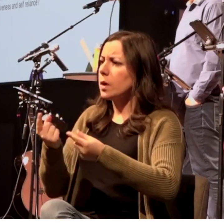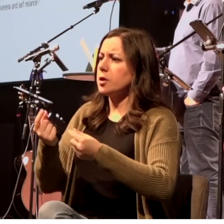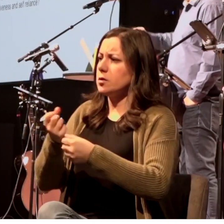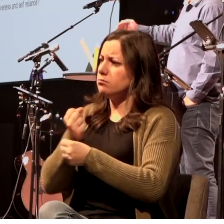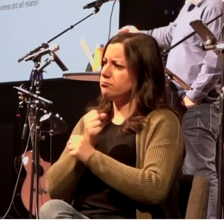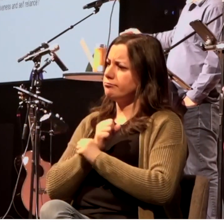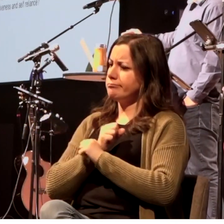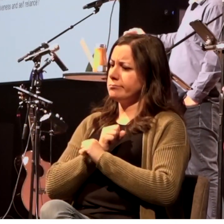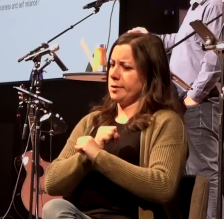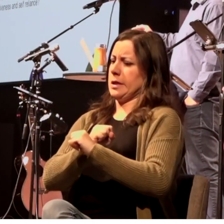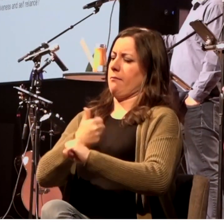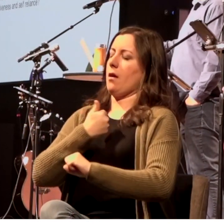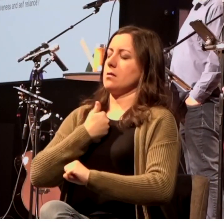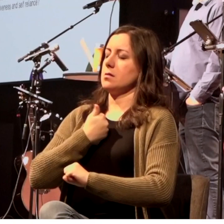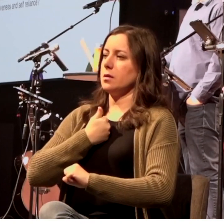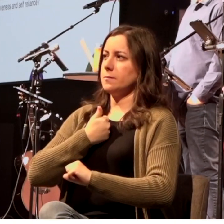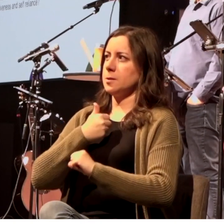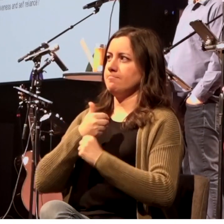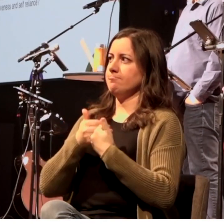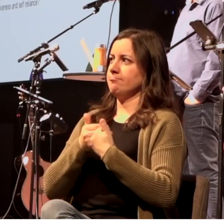impulsiveness and self reliance